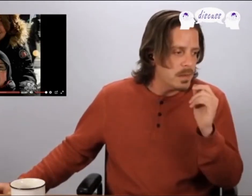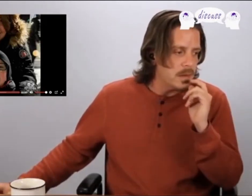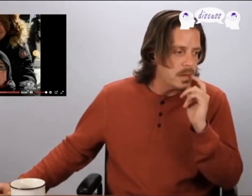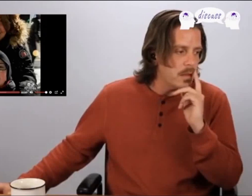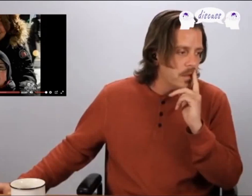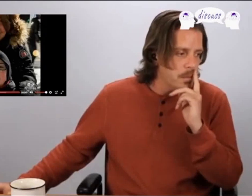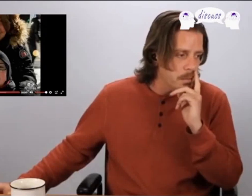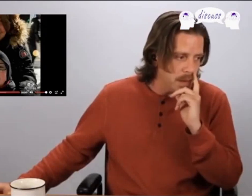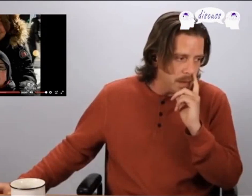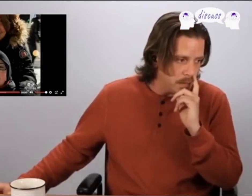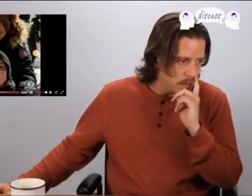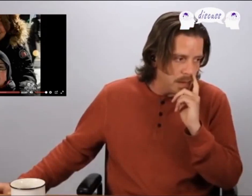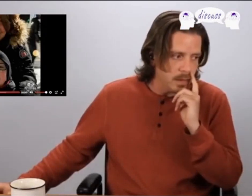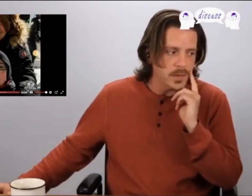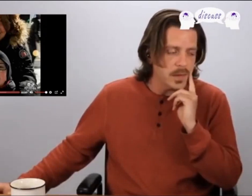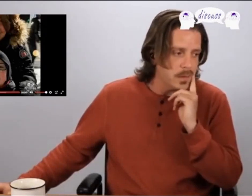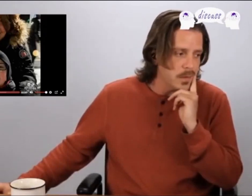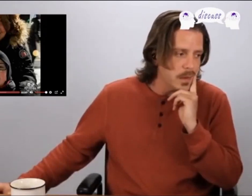stuff but let's go ahead and do this real quick